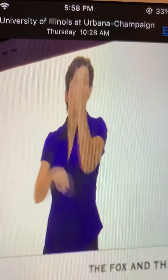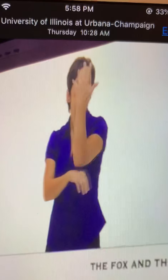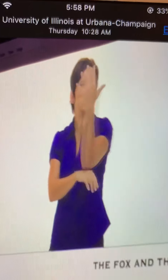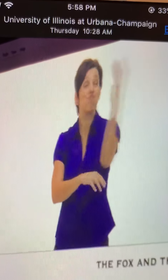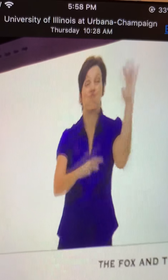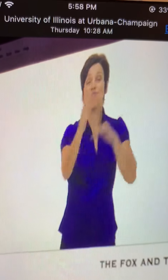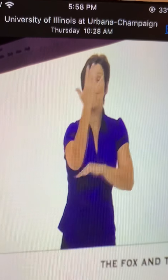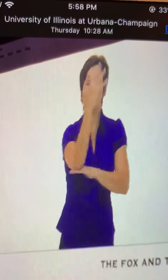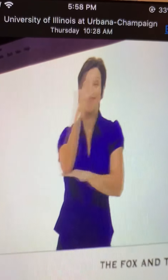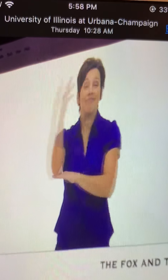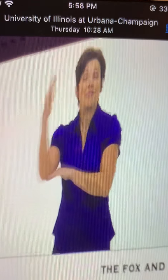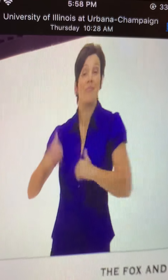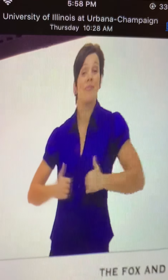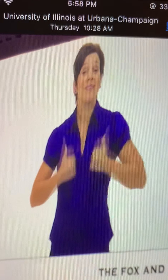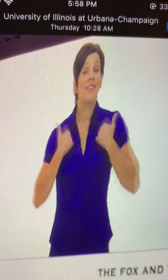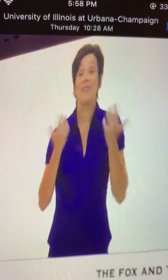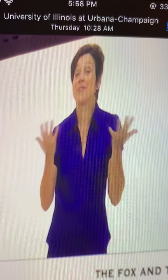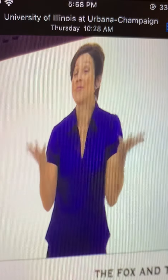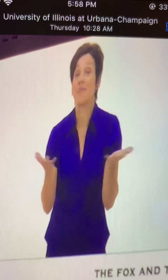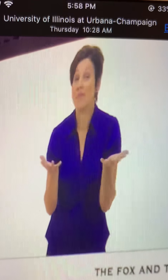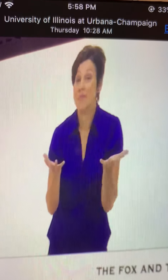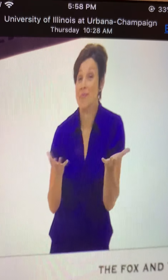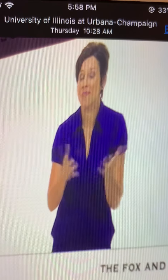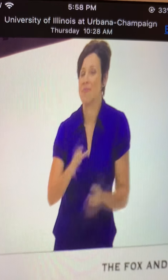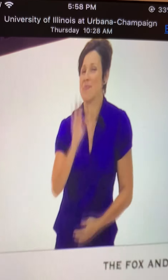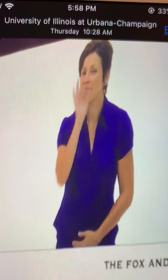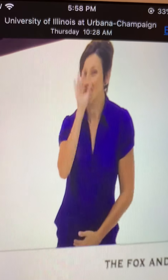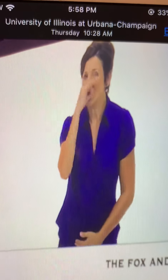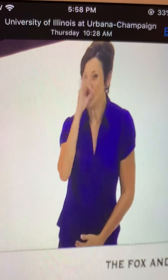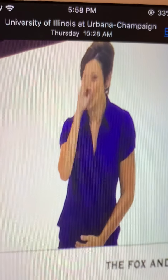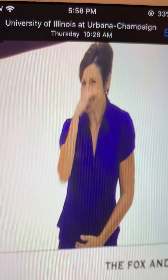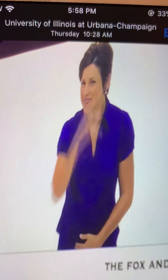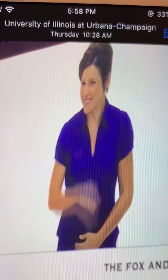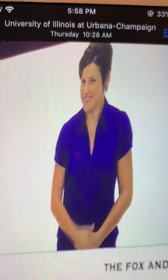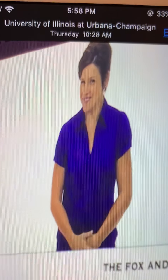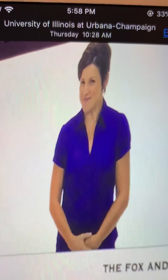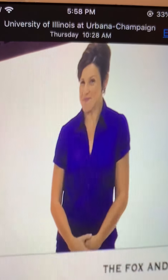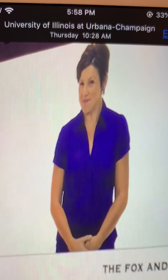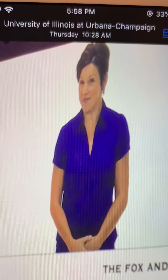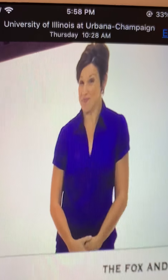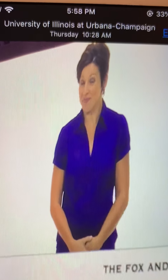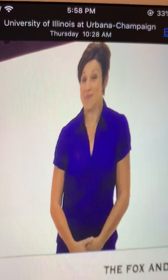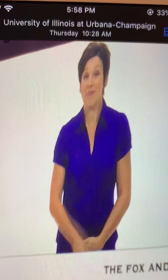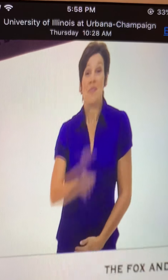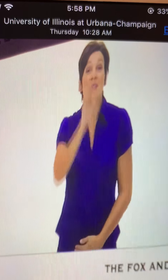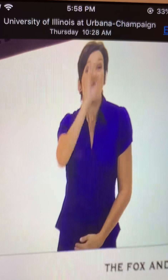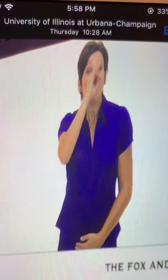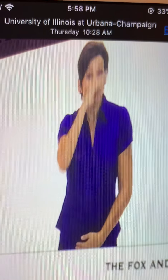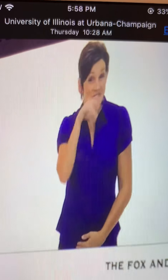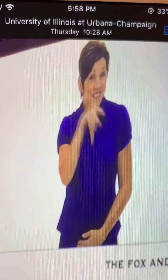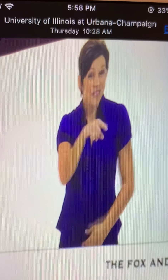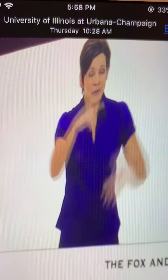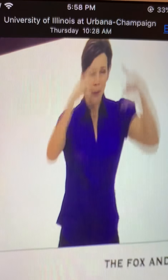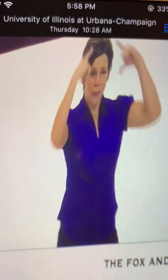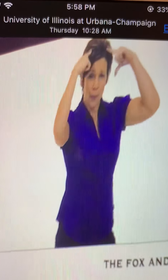because you really have to be relatively close to the enemies for this weapon to do well. And even then, if there's a few of them bunched together,